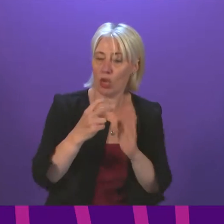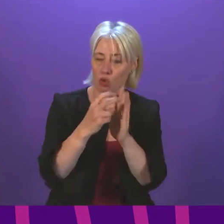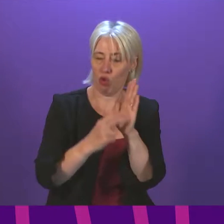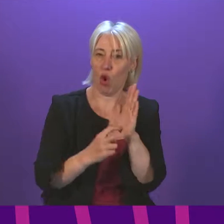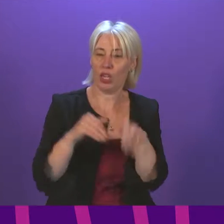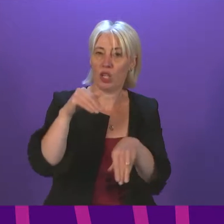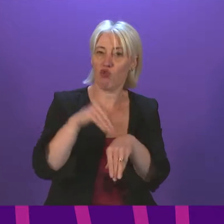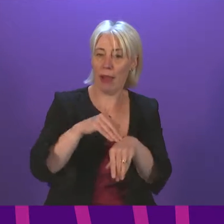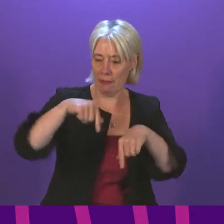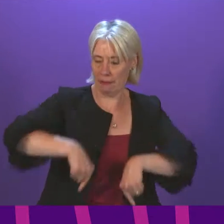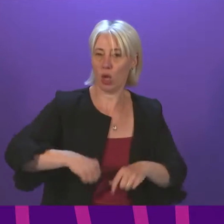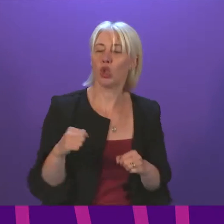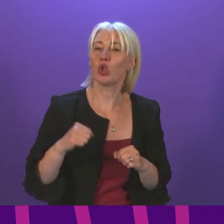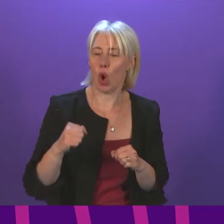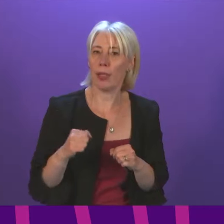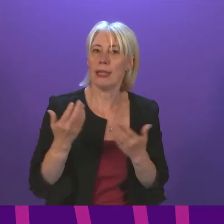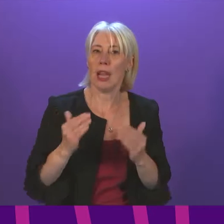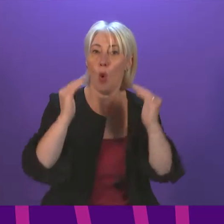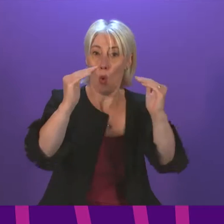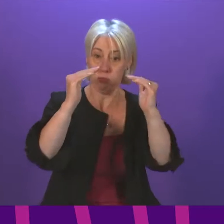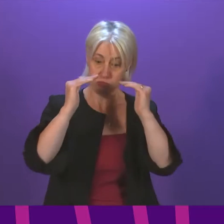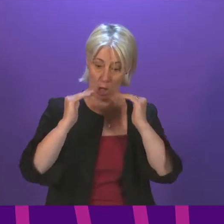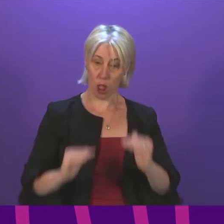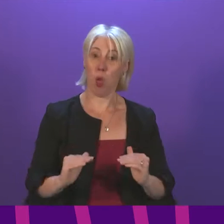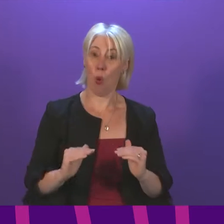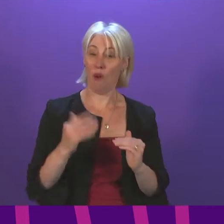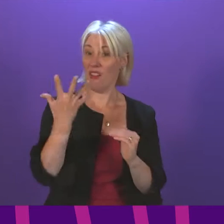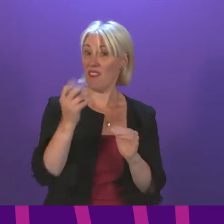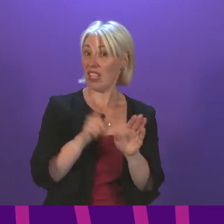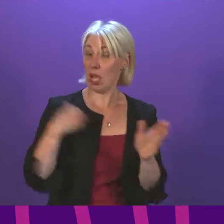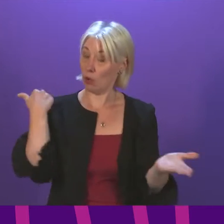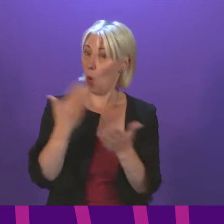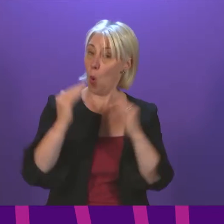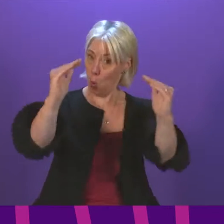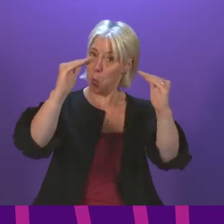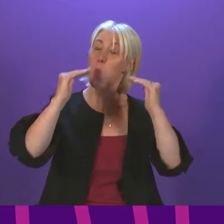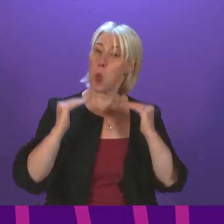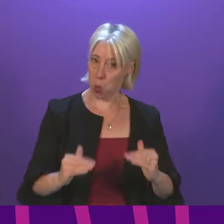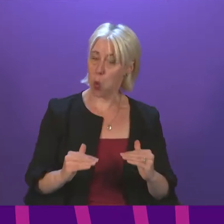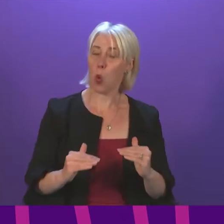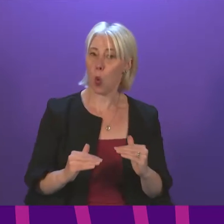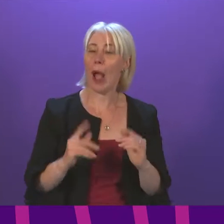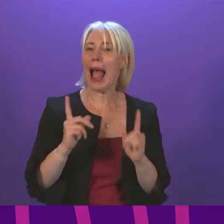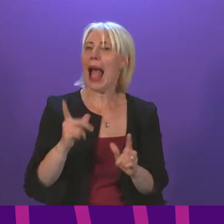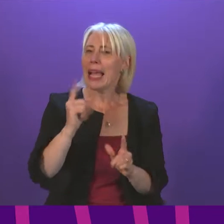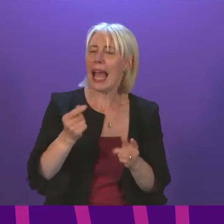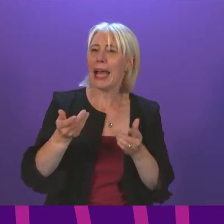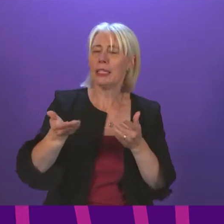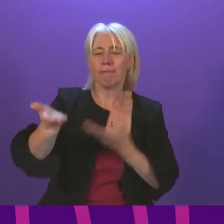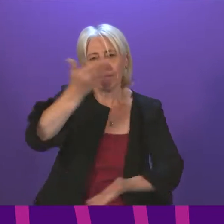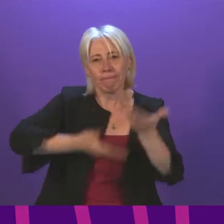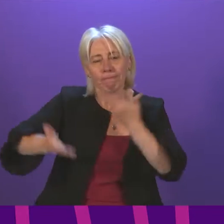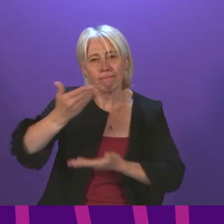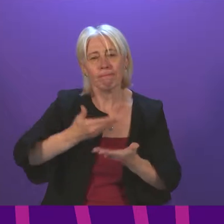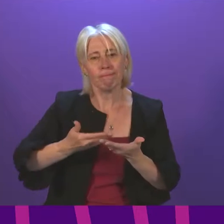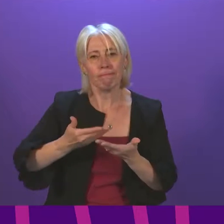in Scotland remains at one of the lowest levels in nearly 50 years. Can the Cabinet Secretary outline how measures